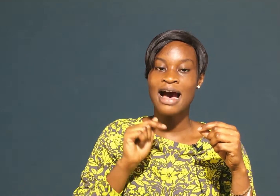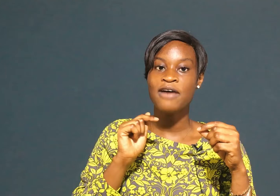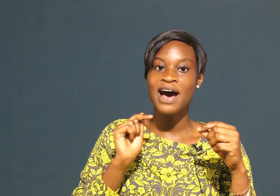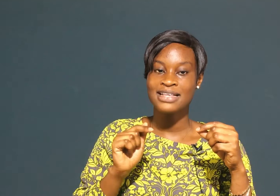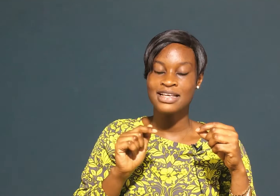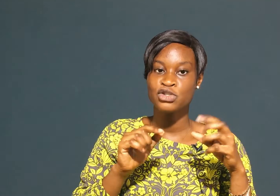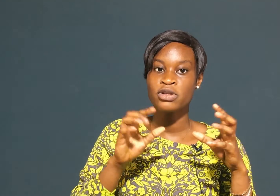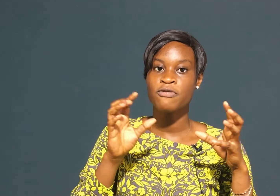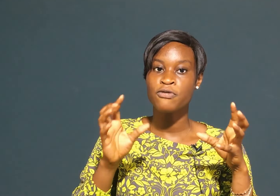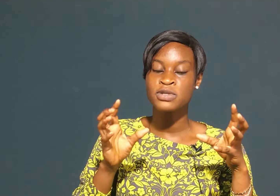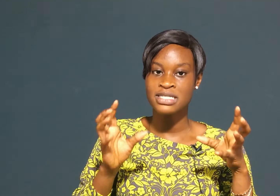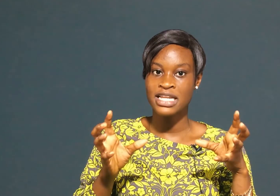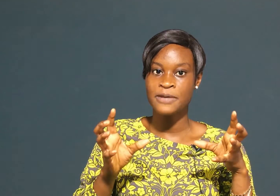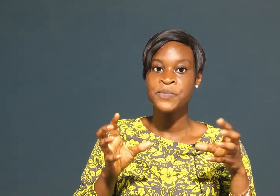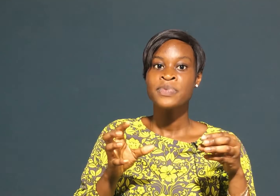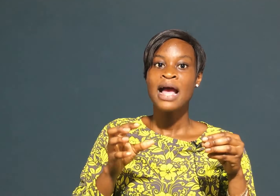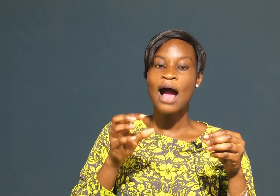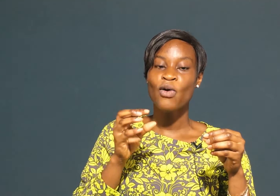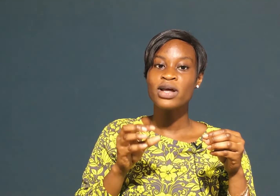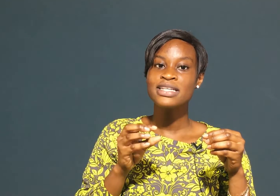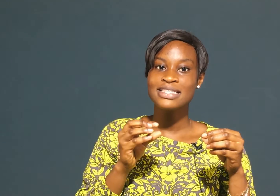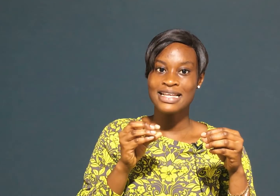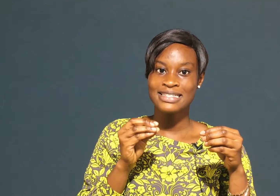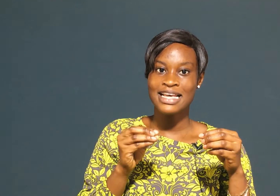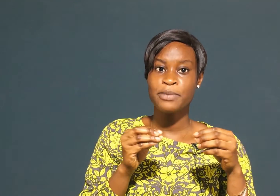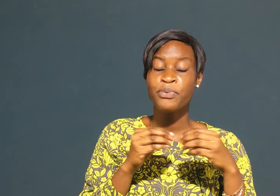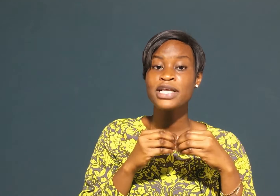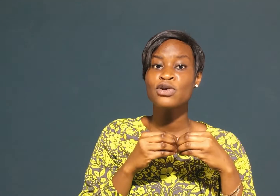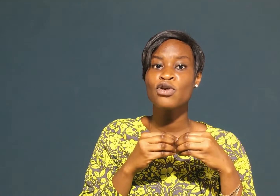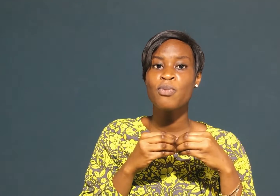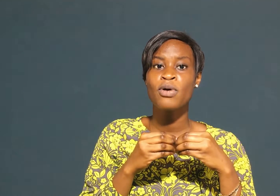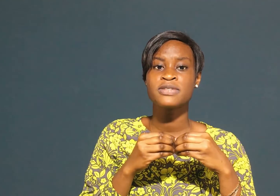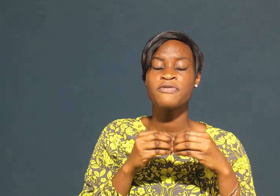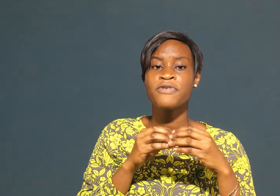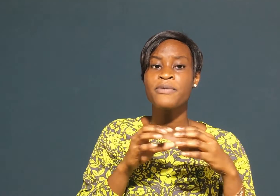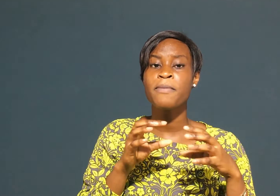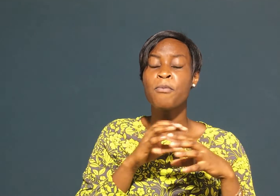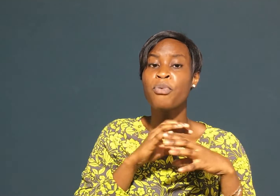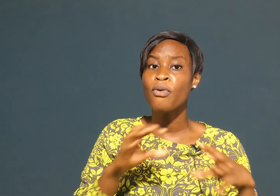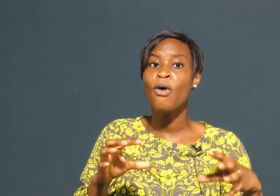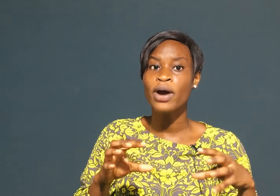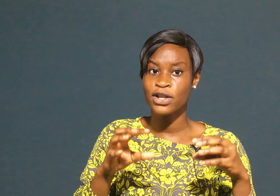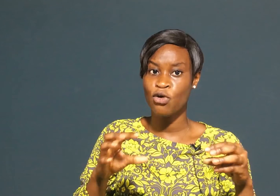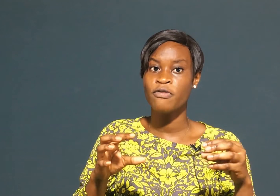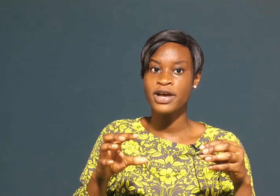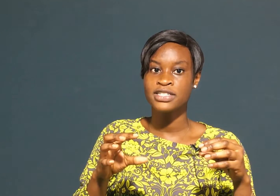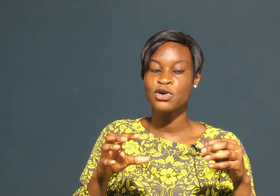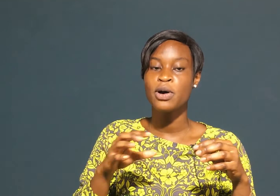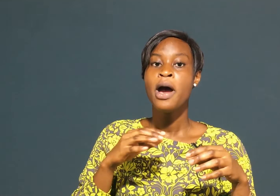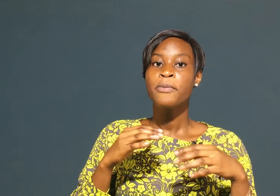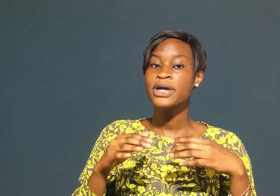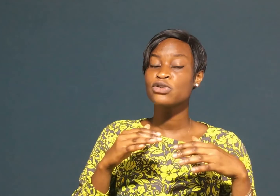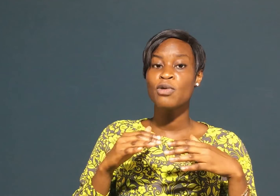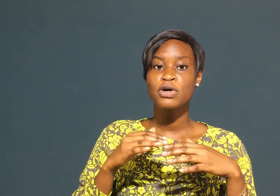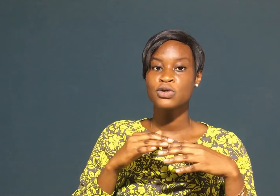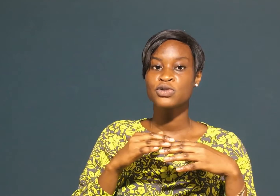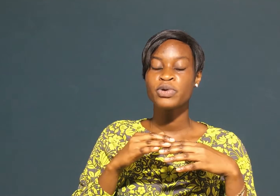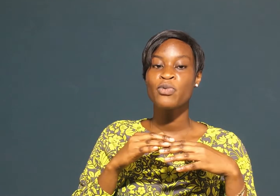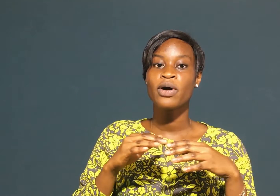have access to the full study according to the study prince globe was very poor in conversion or prince globe was not doing well